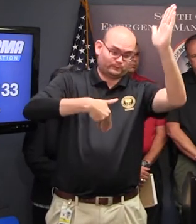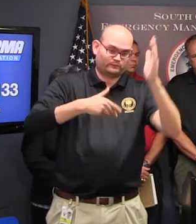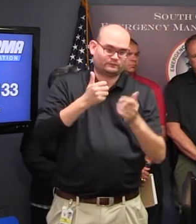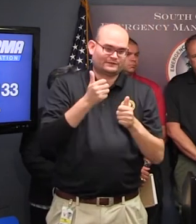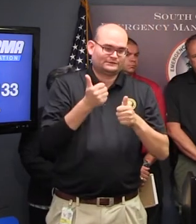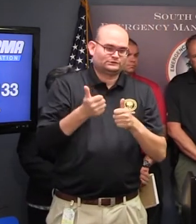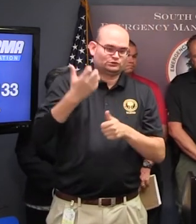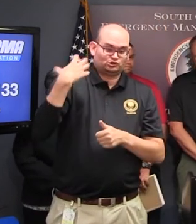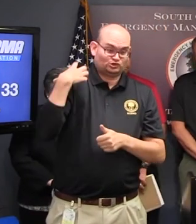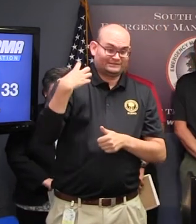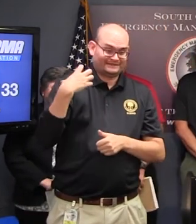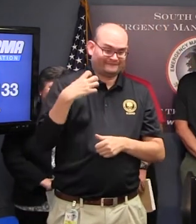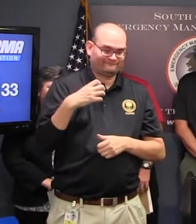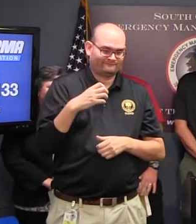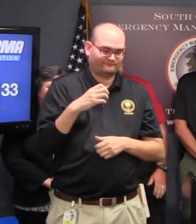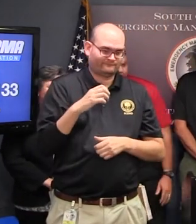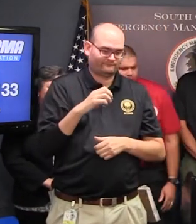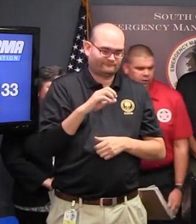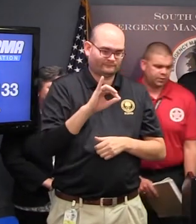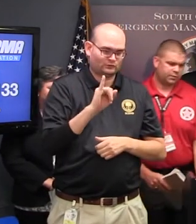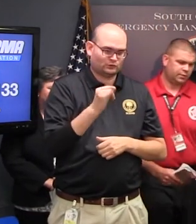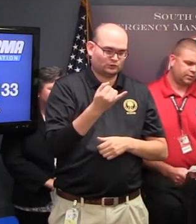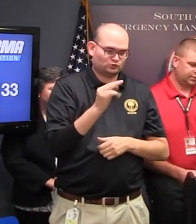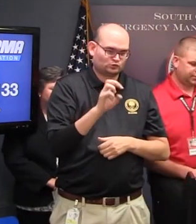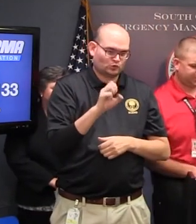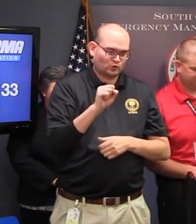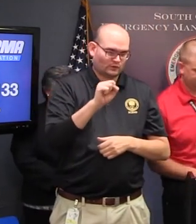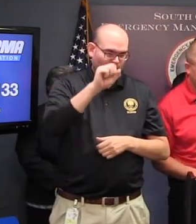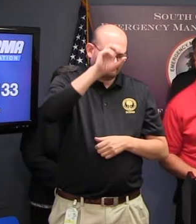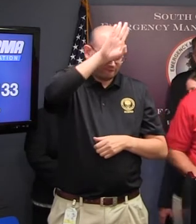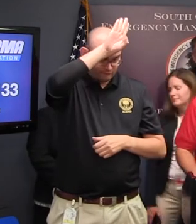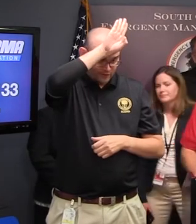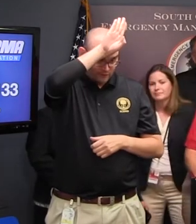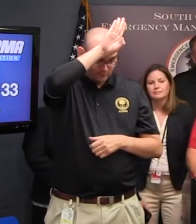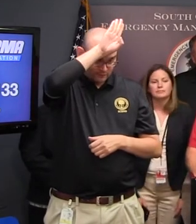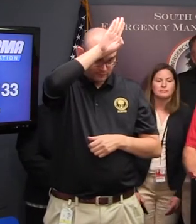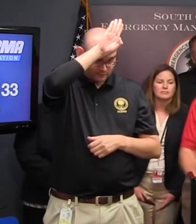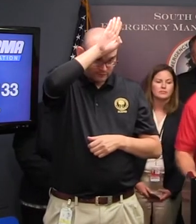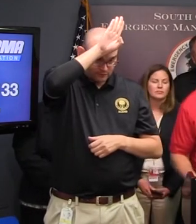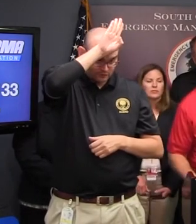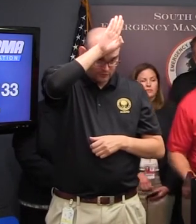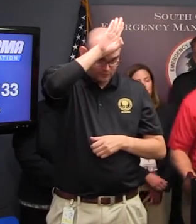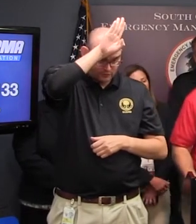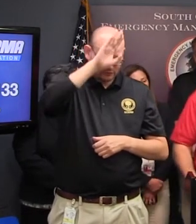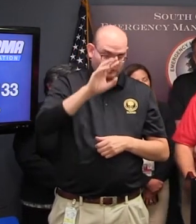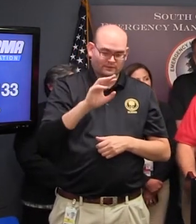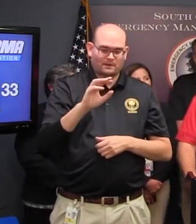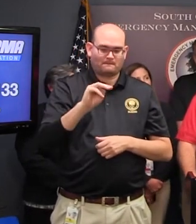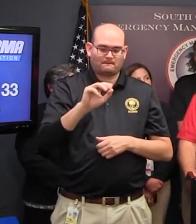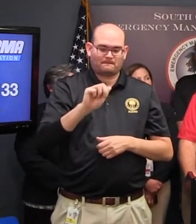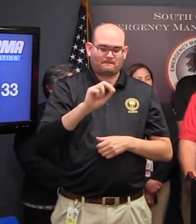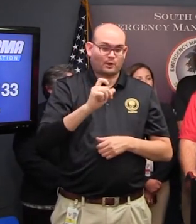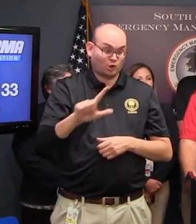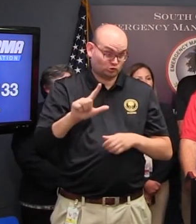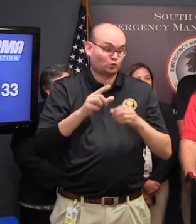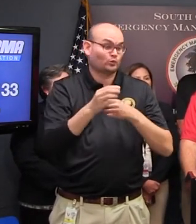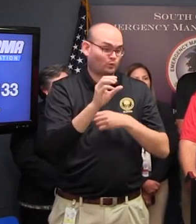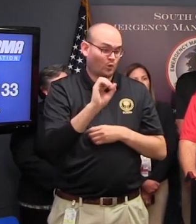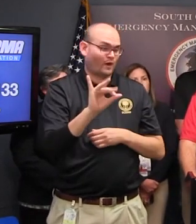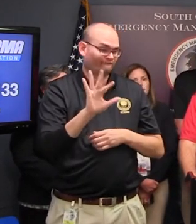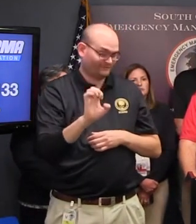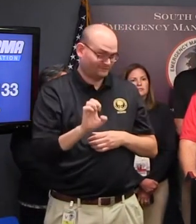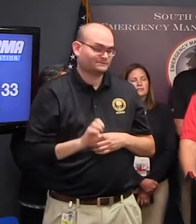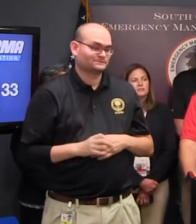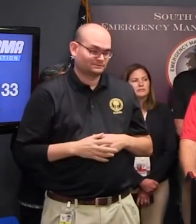provide some detail Thank Jones Thank you Governor Thank you Director Farr As Director Farr mentioned our state's